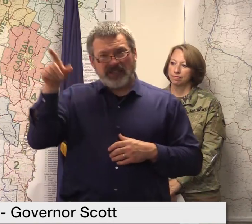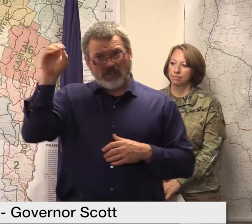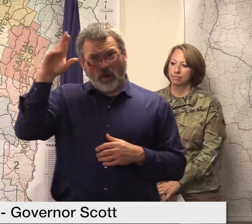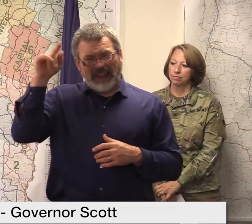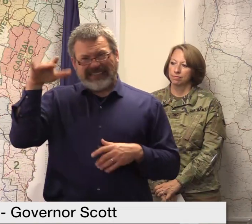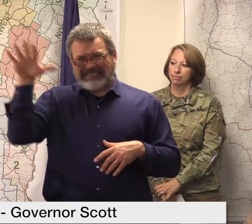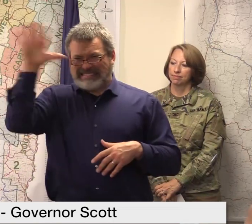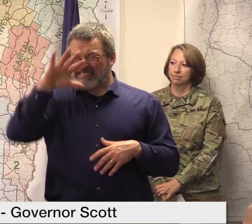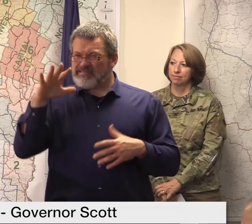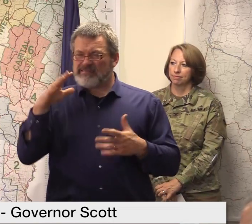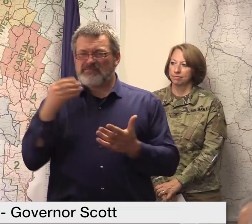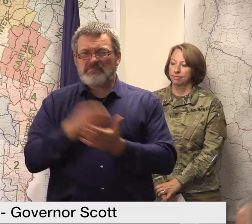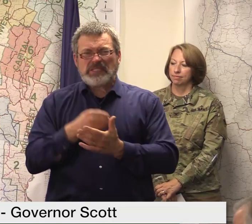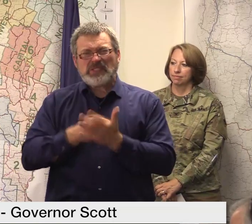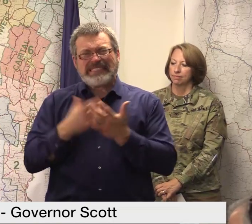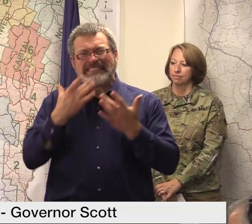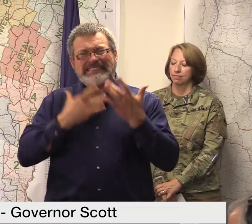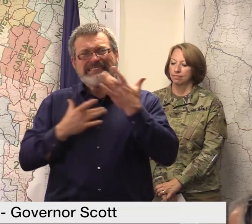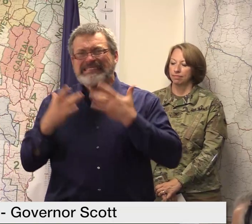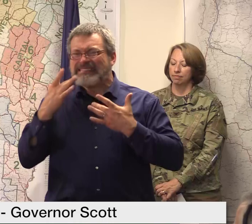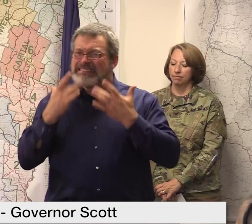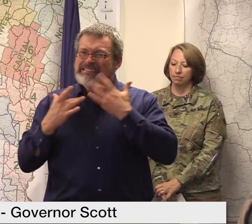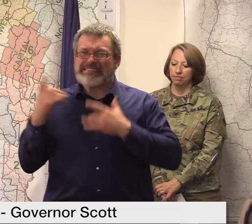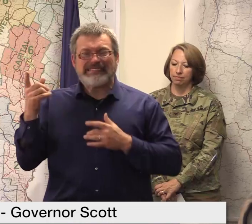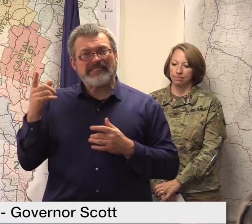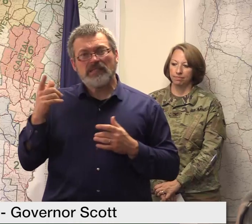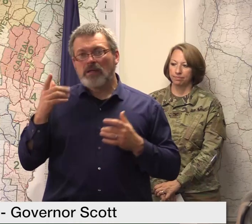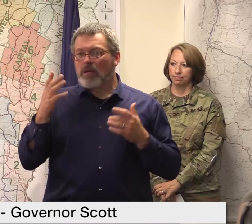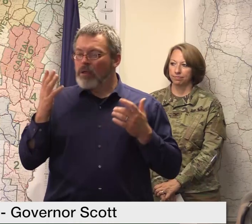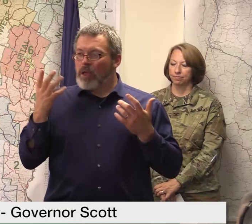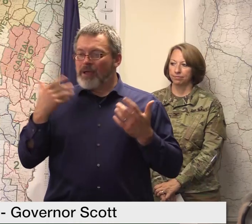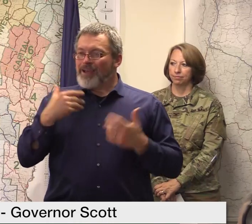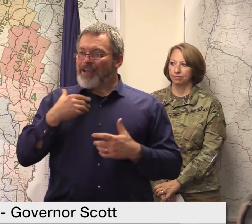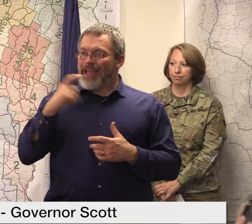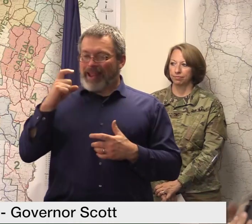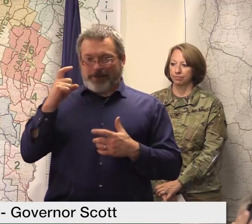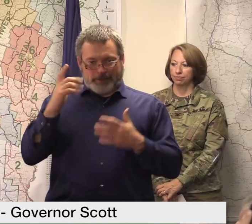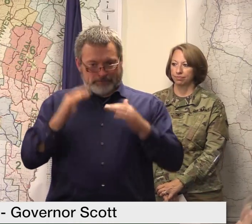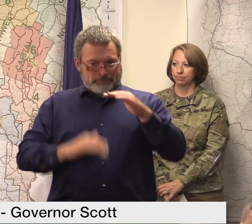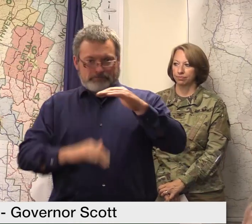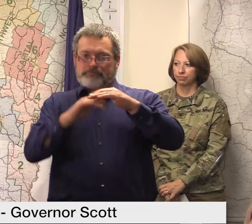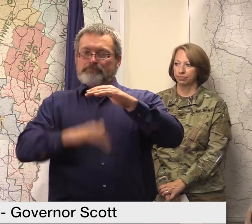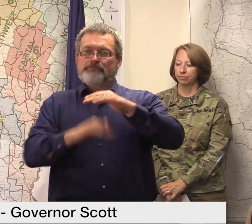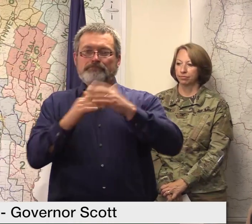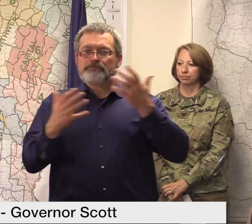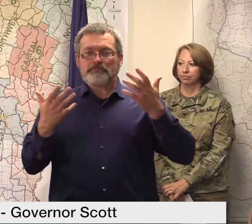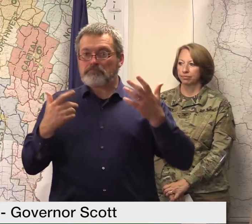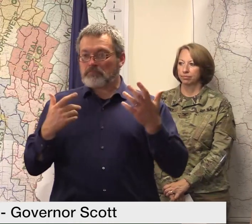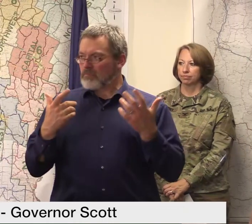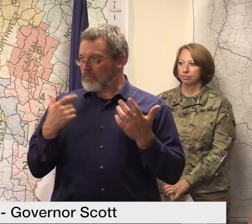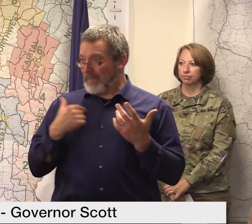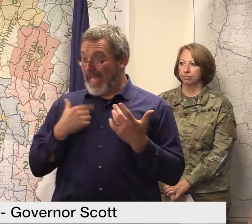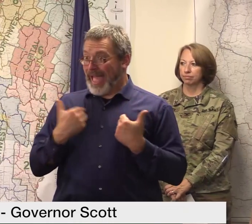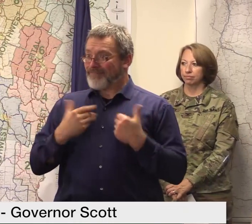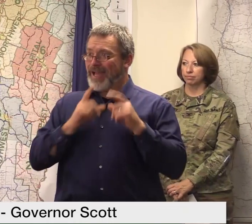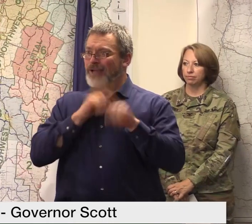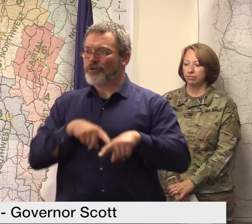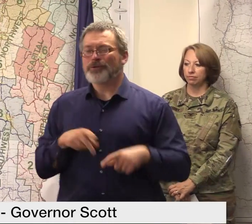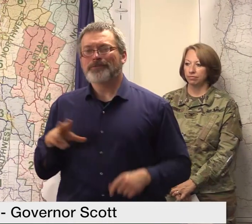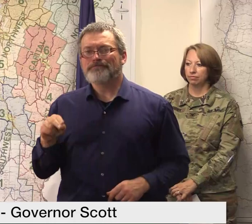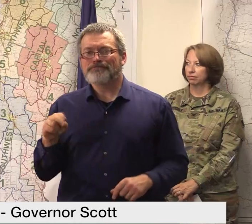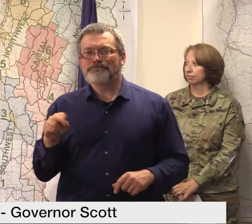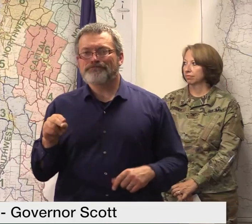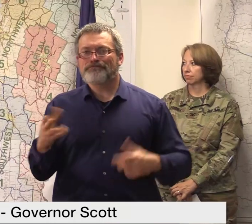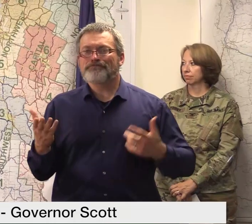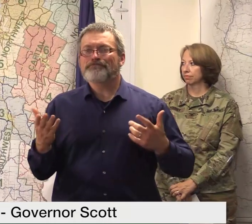determine whether we meet the threshold or not so i don't think it's something that we can define from the podium or maybe not at